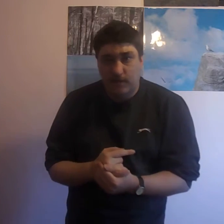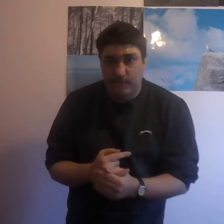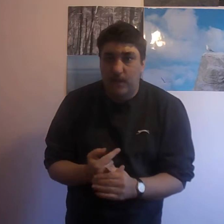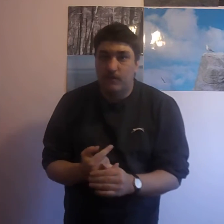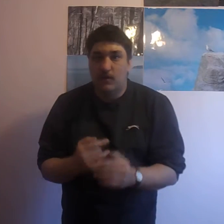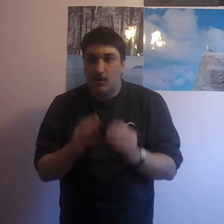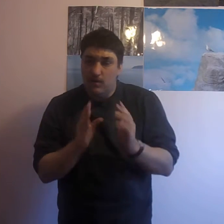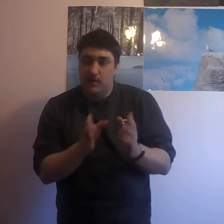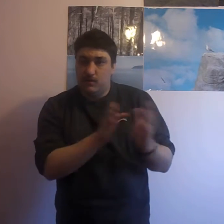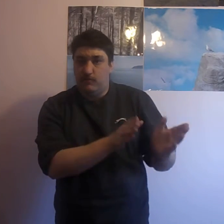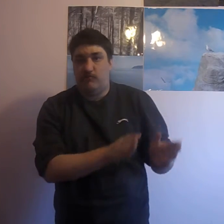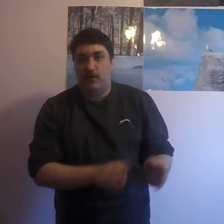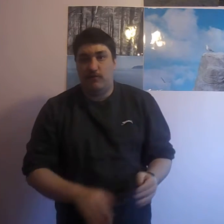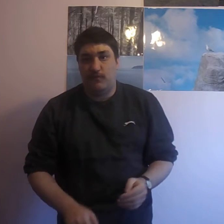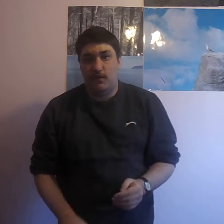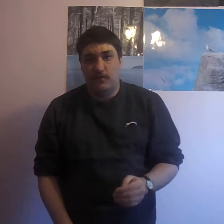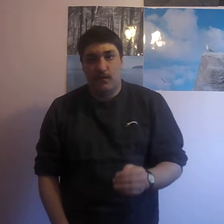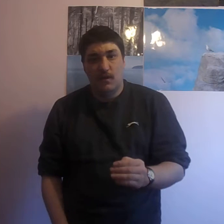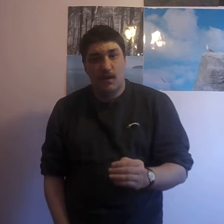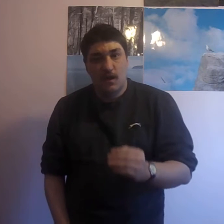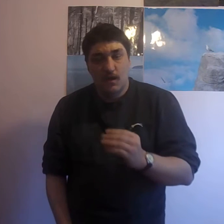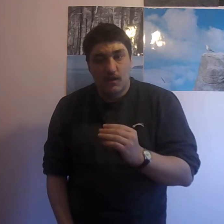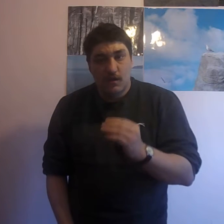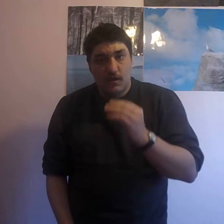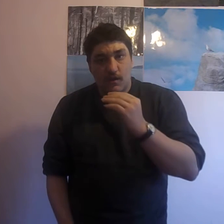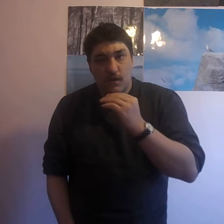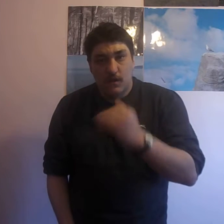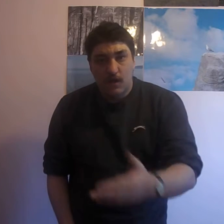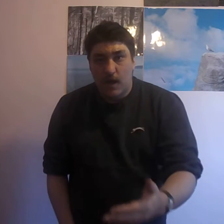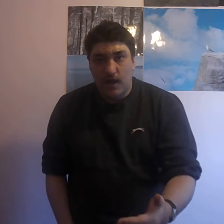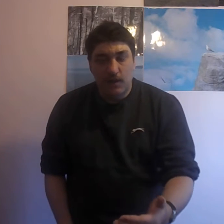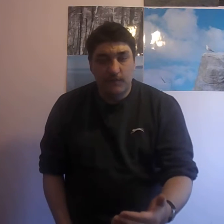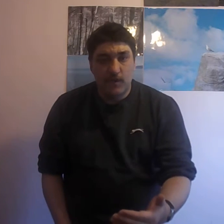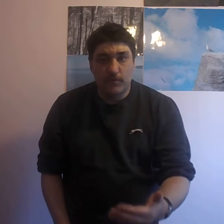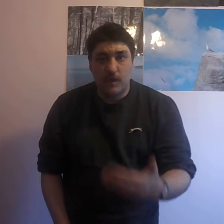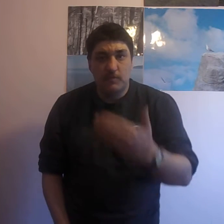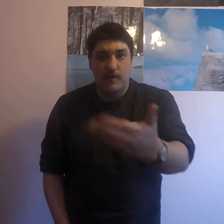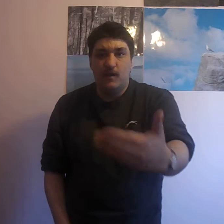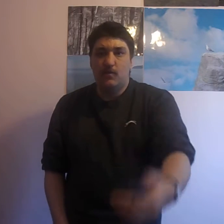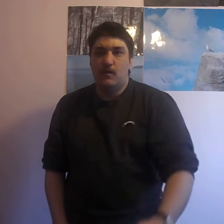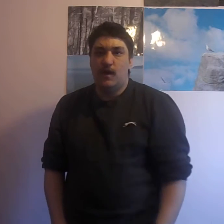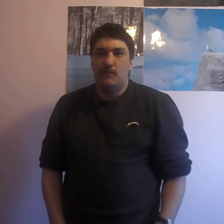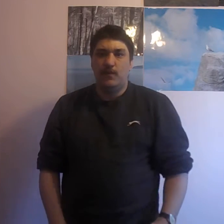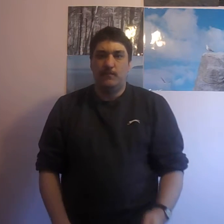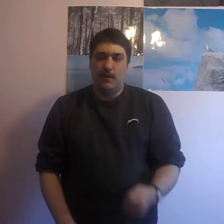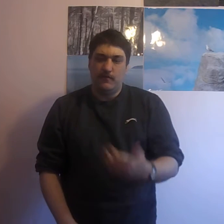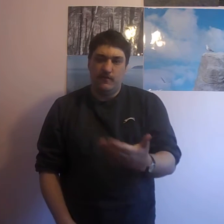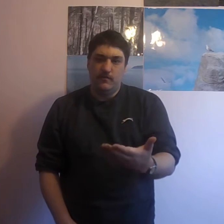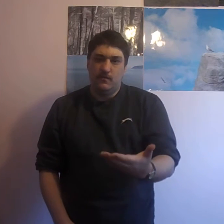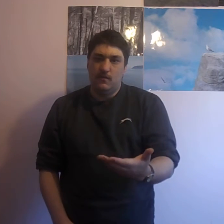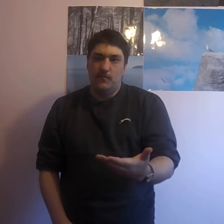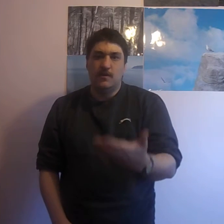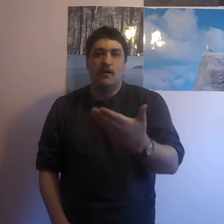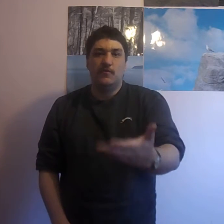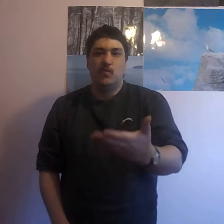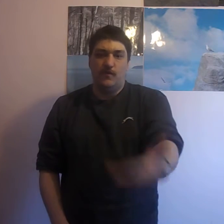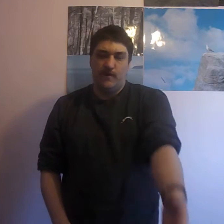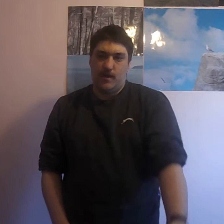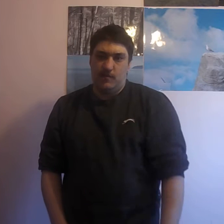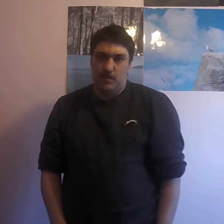favourite, only because of Strangers Wrath. And I loved those games. But then look what happened when Plants vs. Zombies Garden Warfare came out.